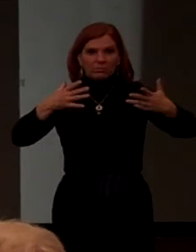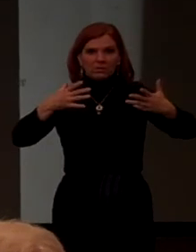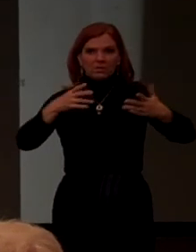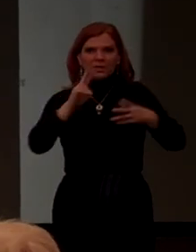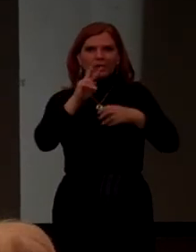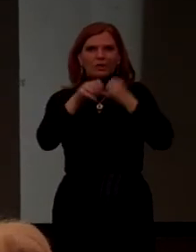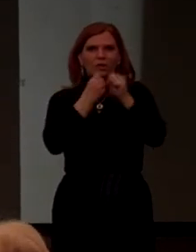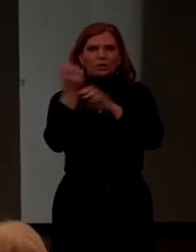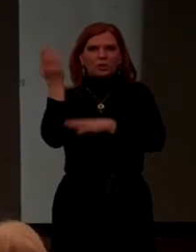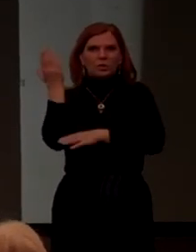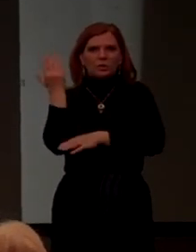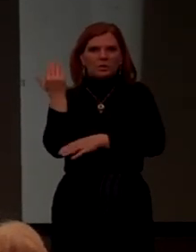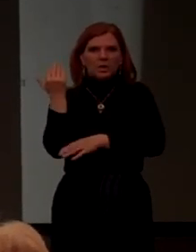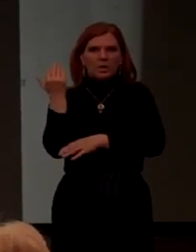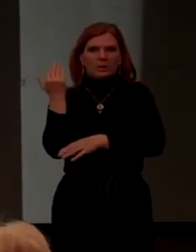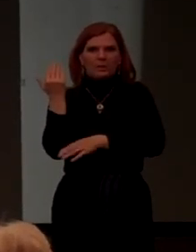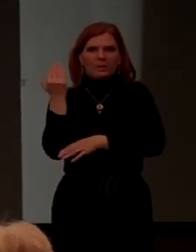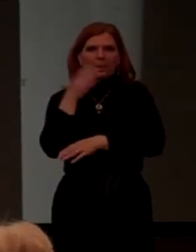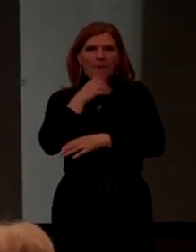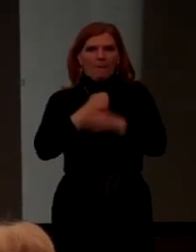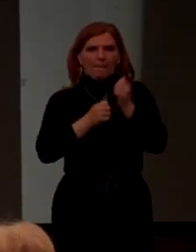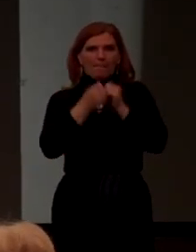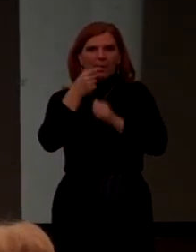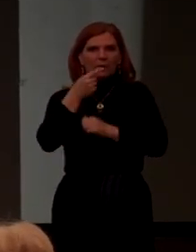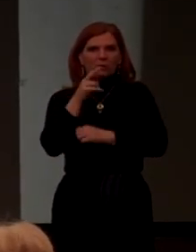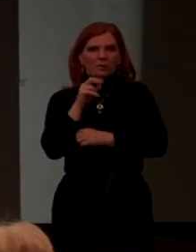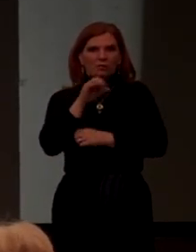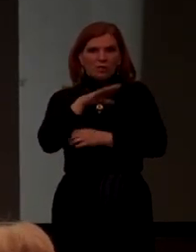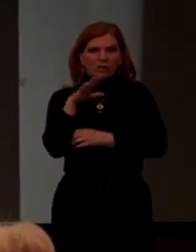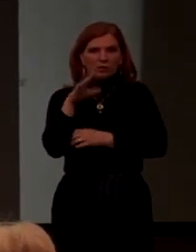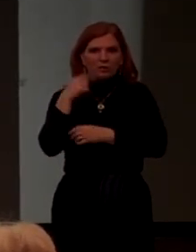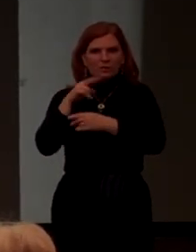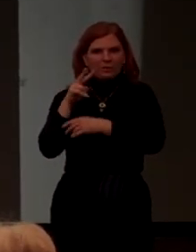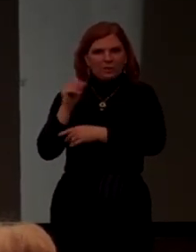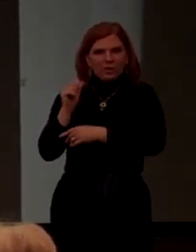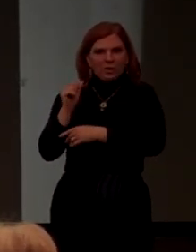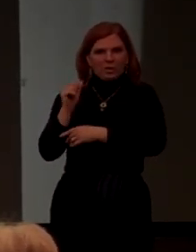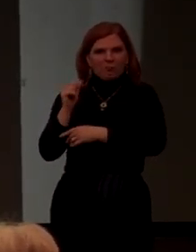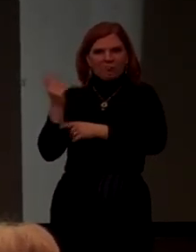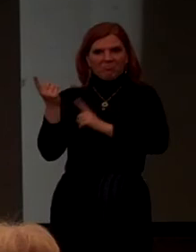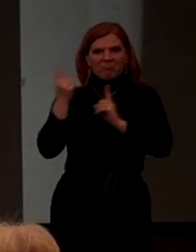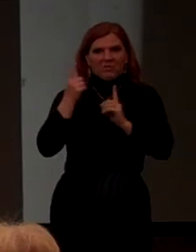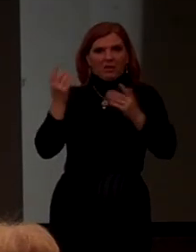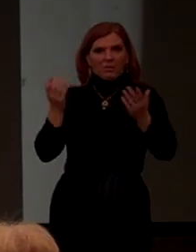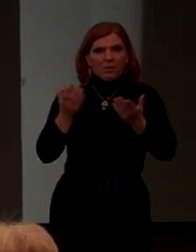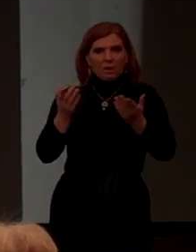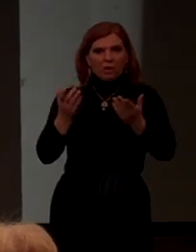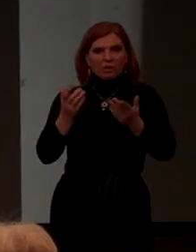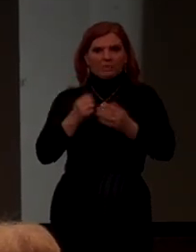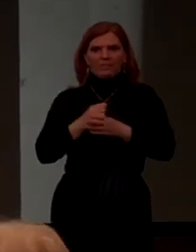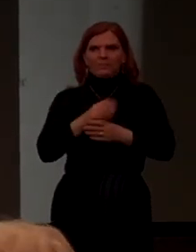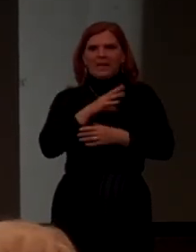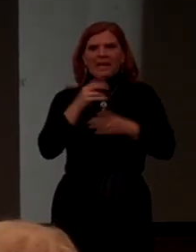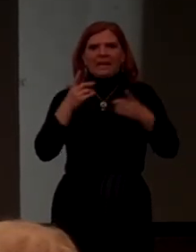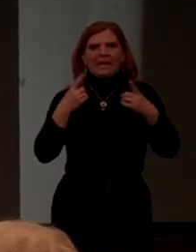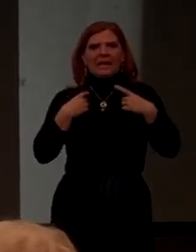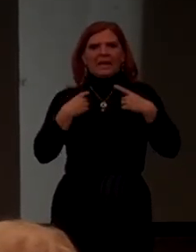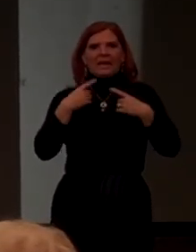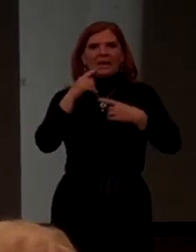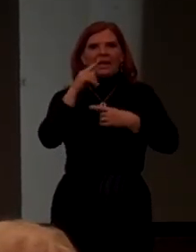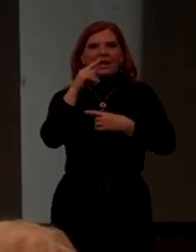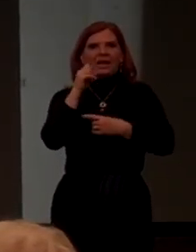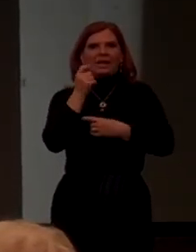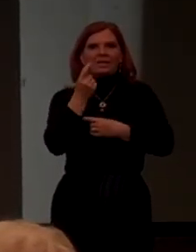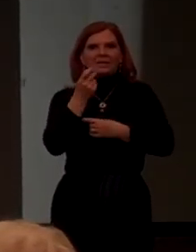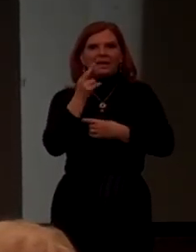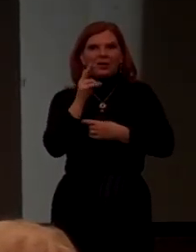Two years ago, our oldest grandchildren were in from Virginia, and they were up, and I had a stereo that has